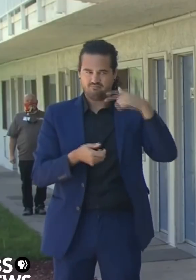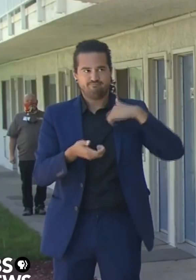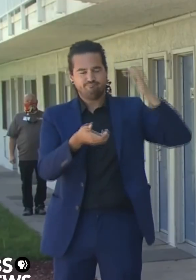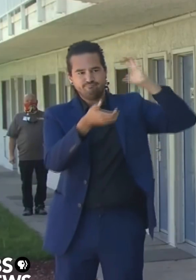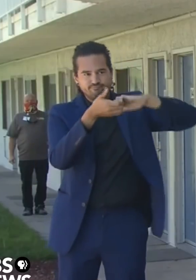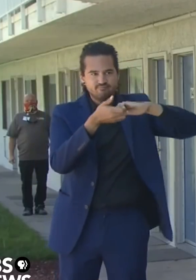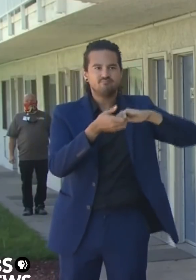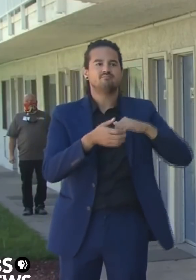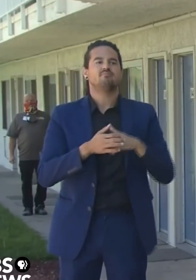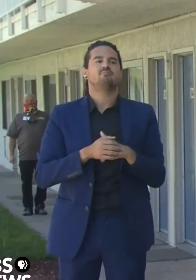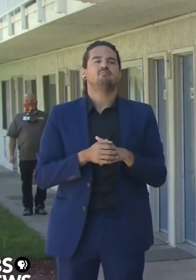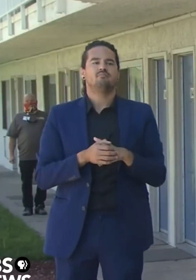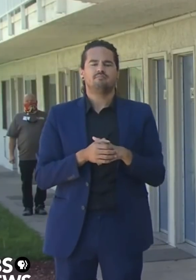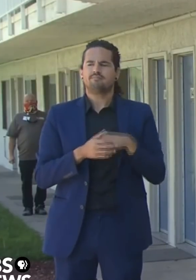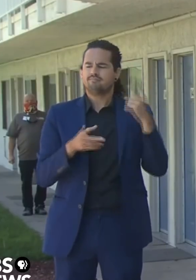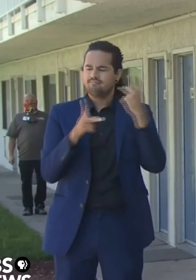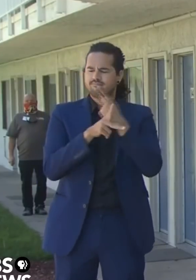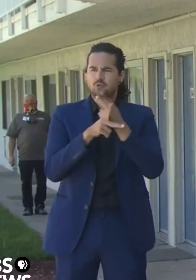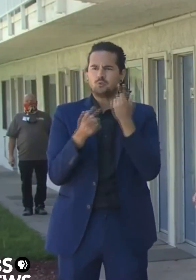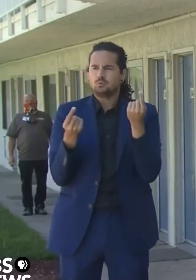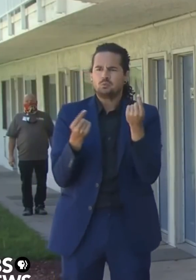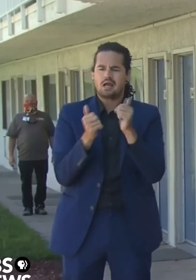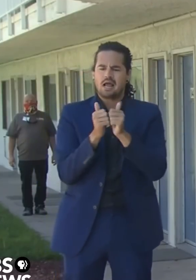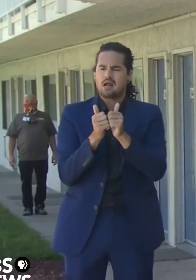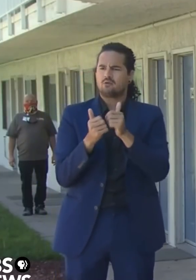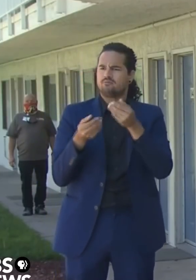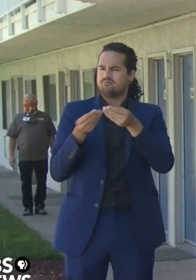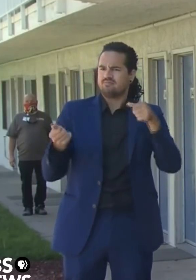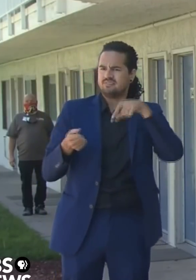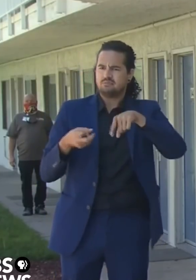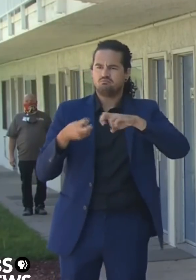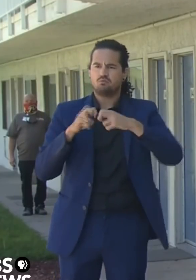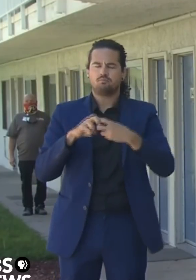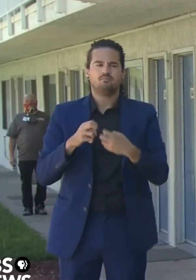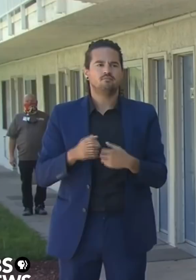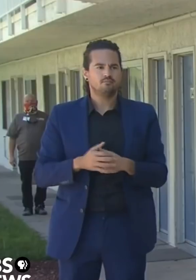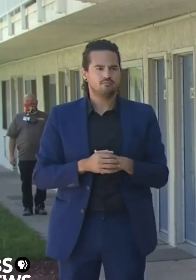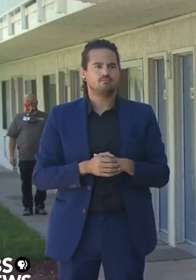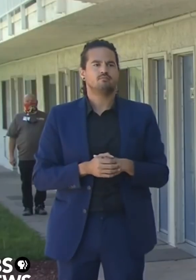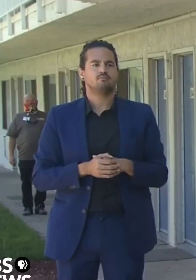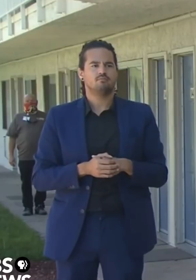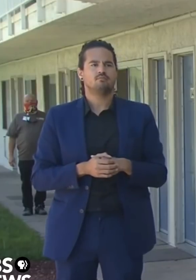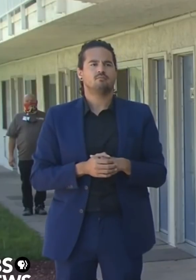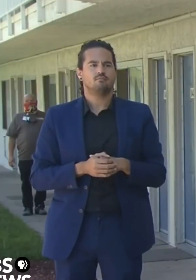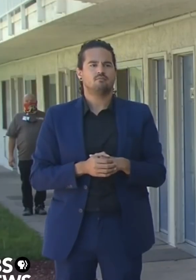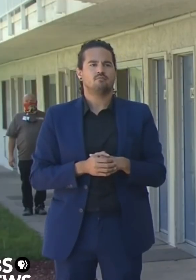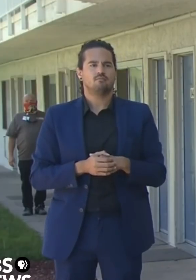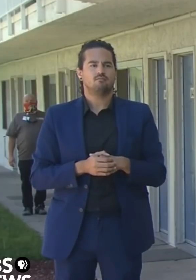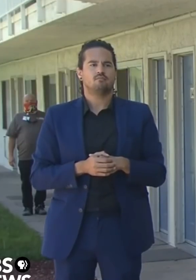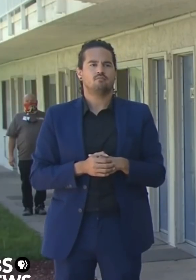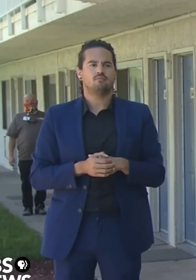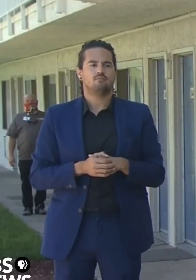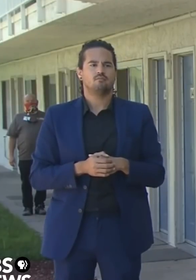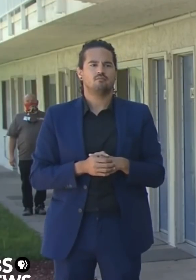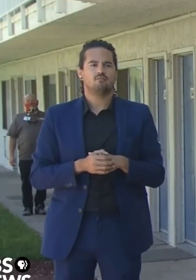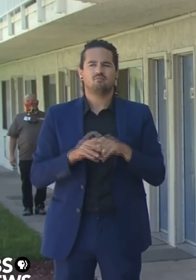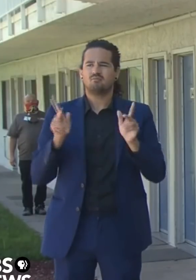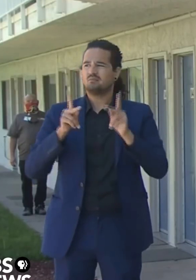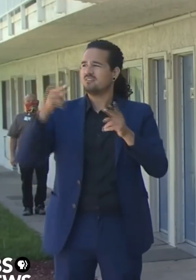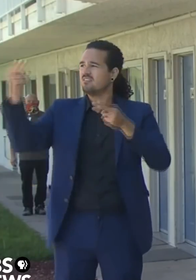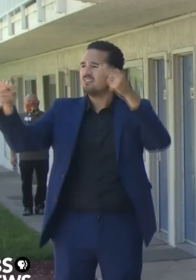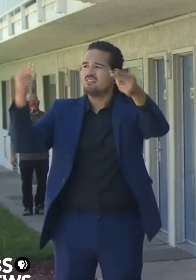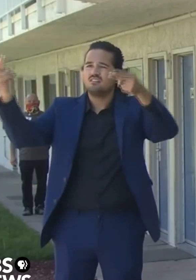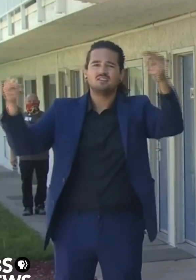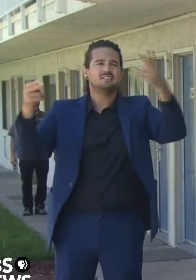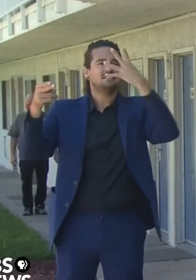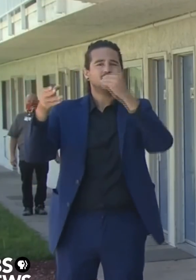address our most vulnerable Californians that were out in these congregate facilities out on the streets, sidewalks and